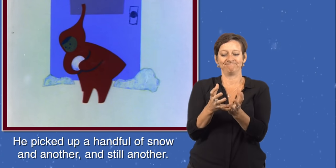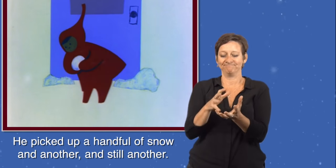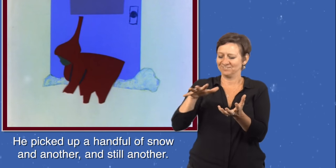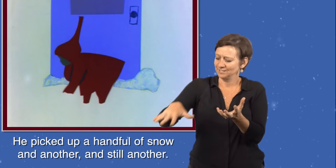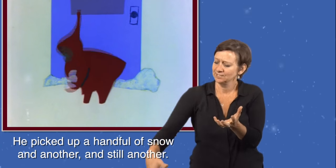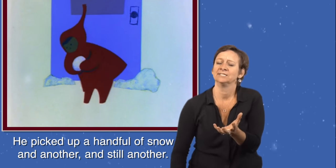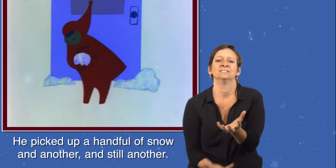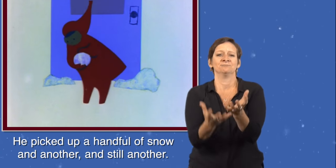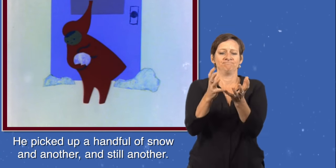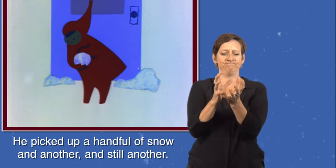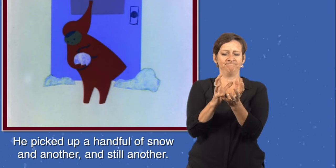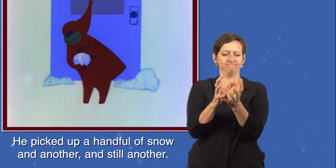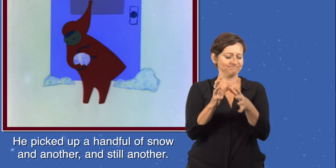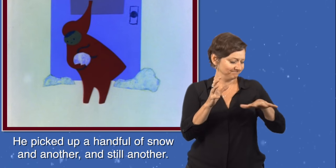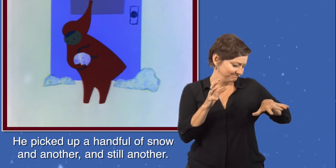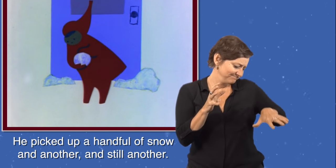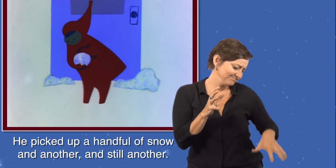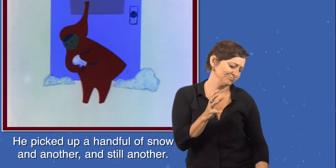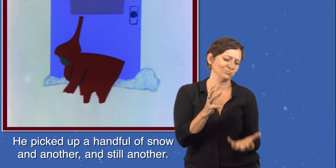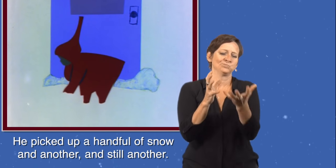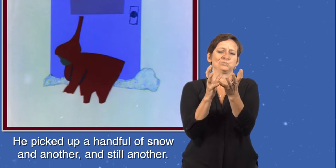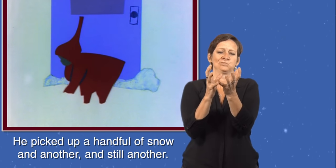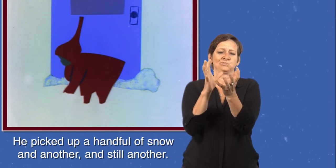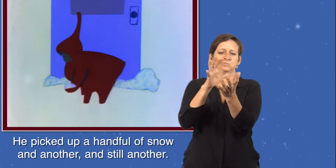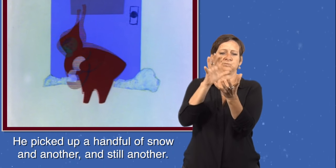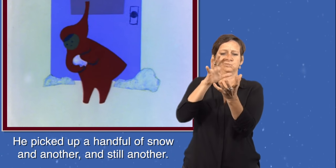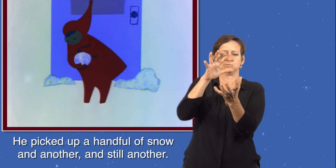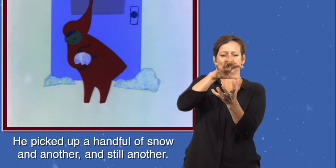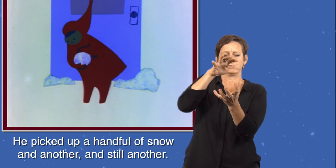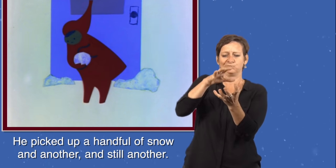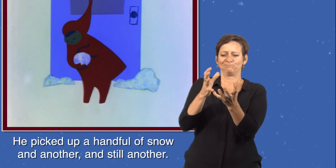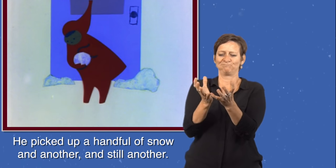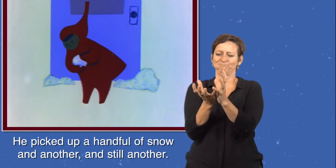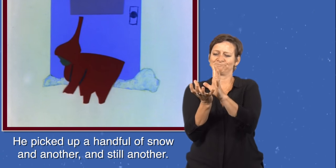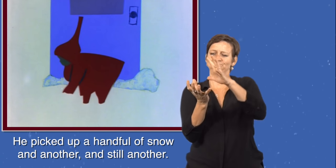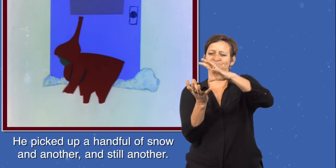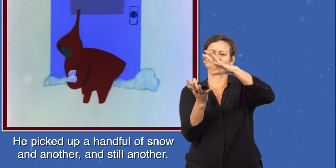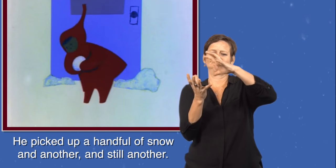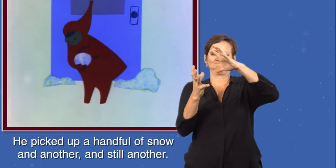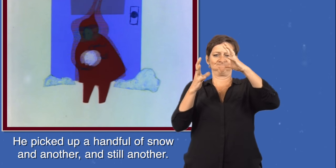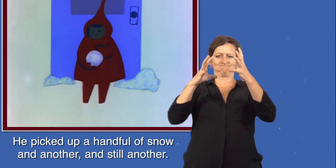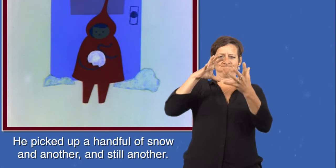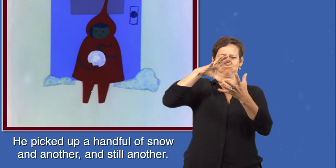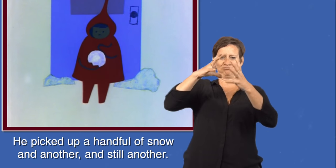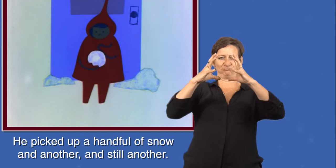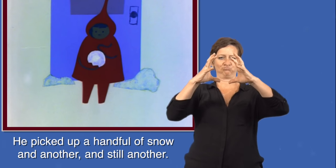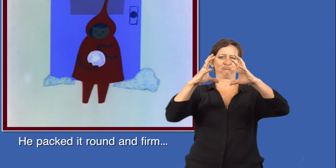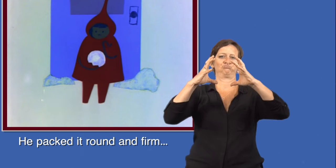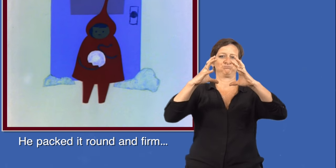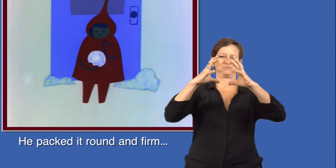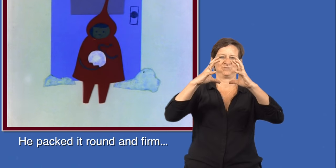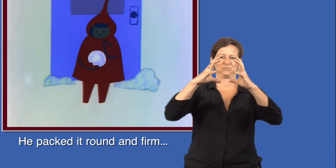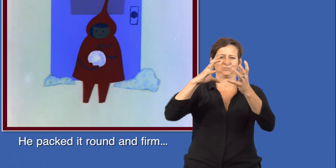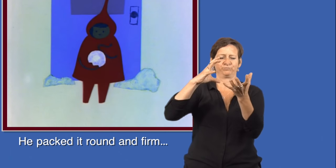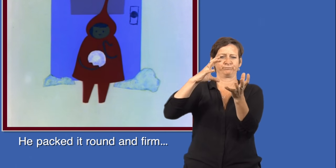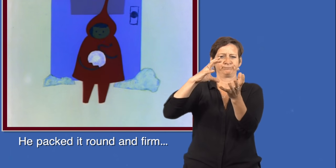He picked up a handful of snow, and another, and still another. He packed it